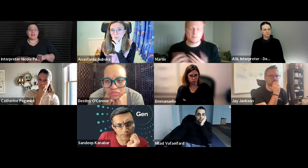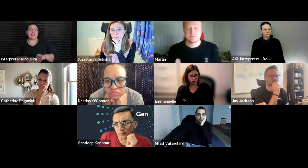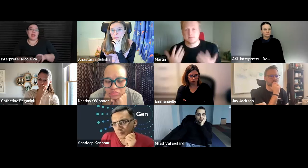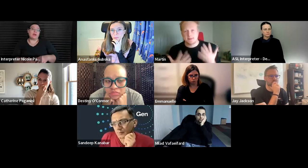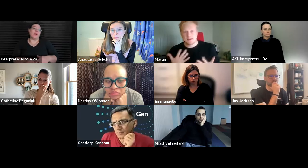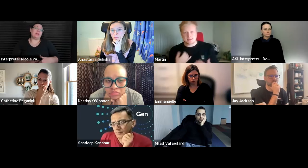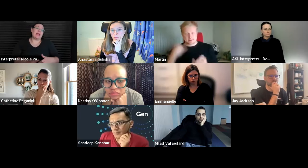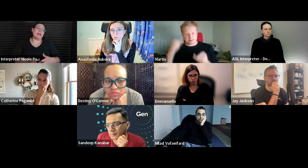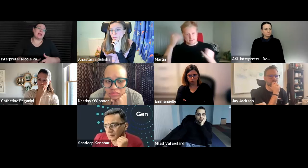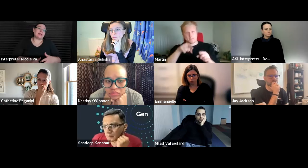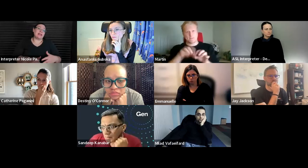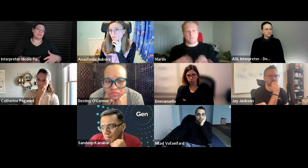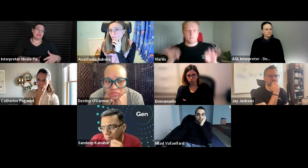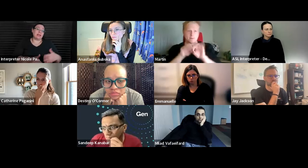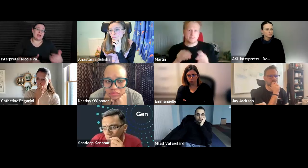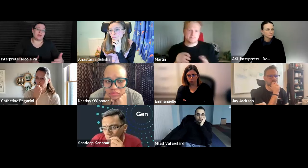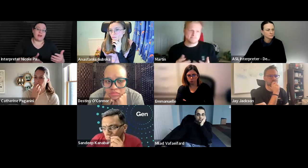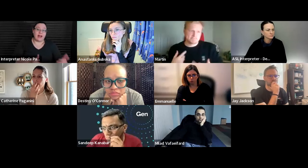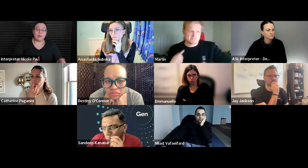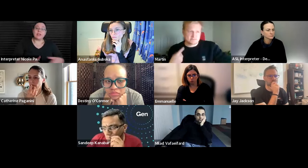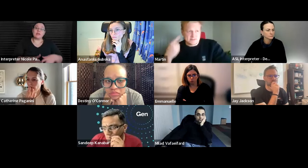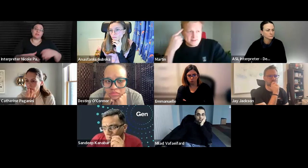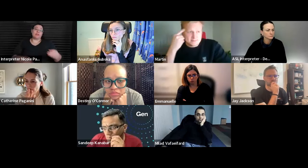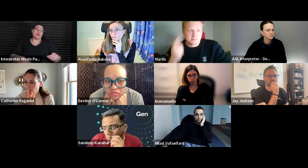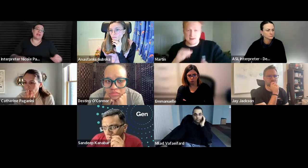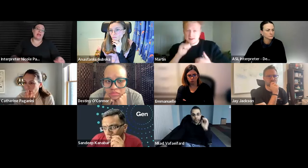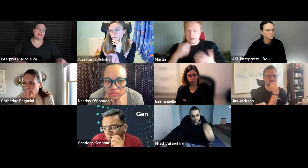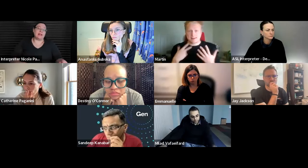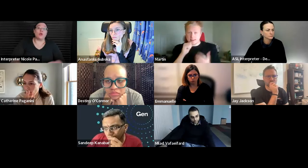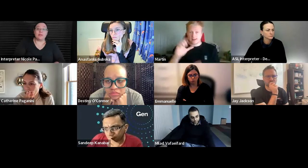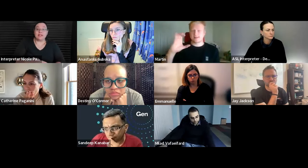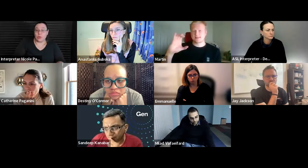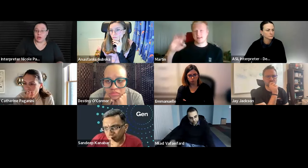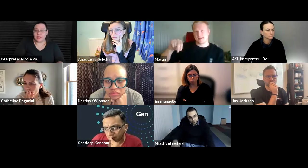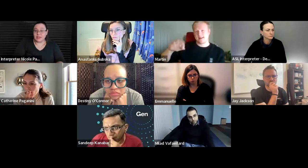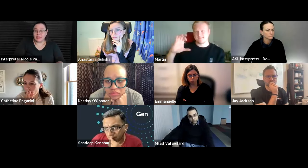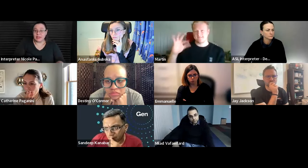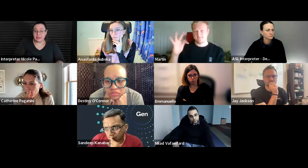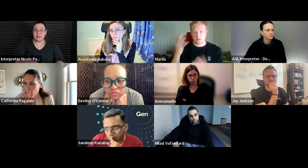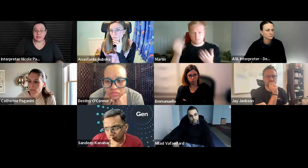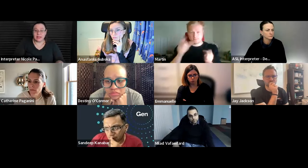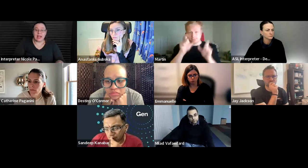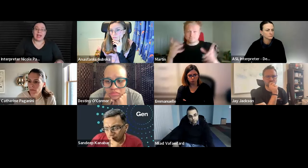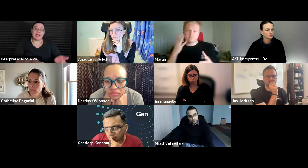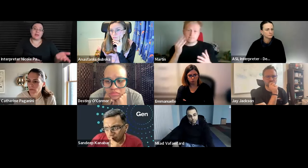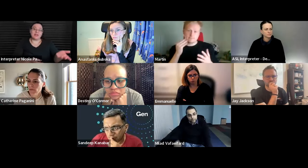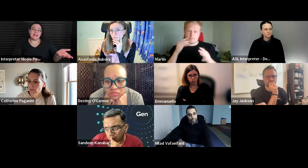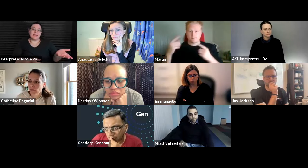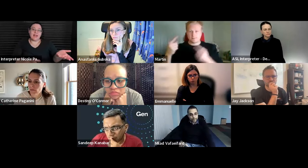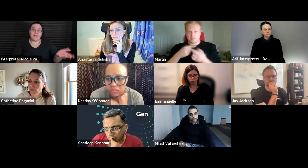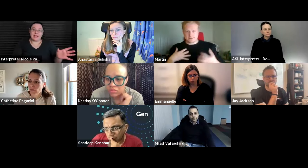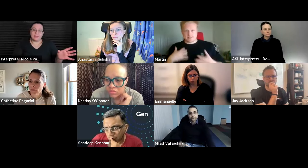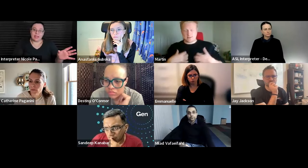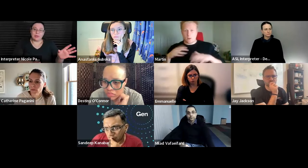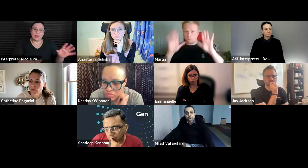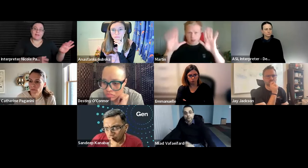so i think that would only make accessibility better for everyone so it's important that it's an open source and i know